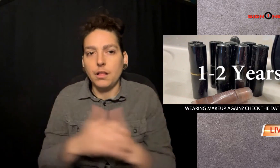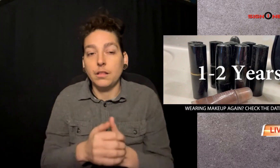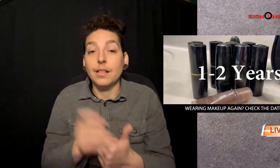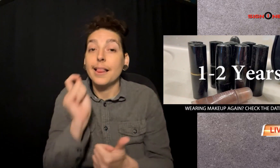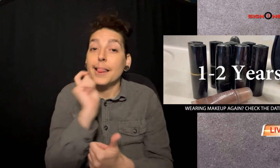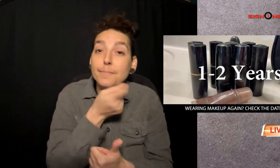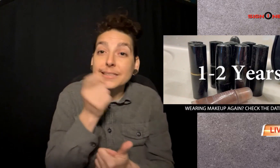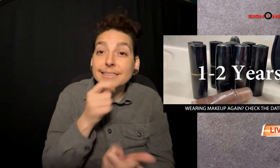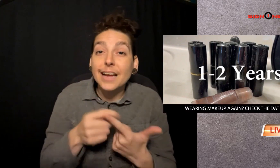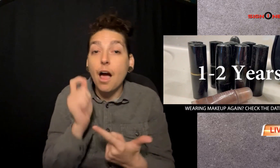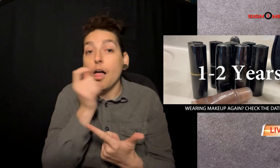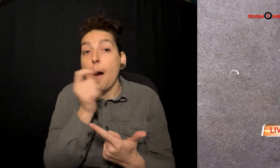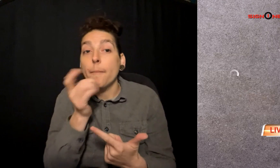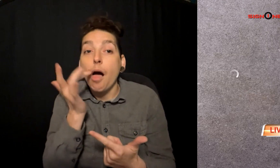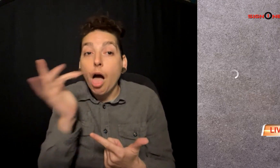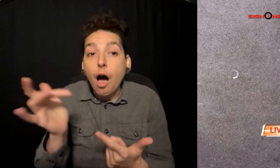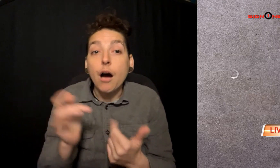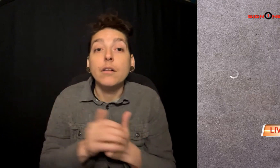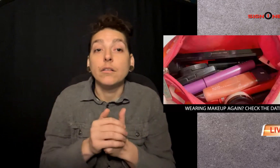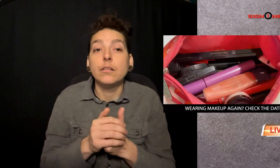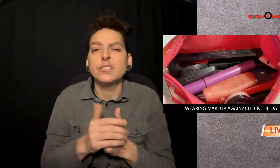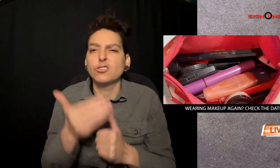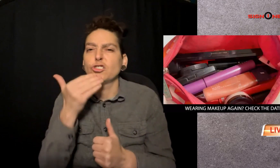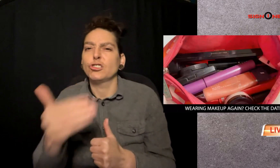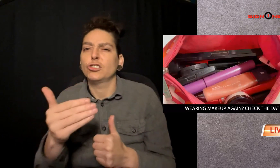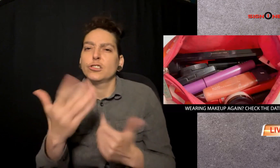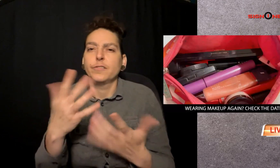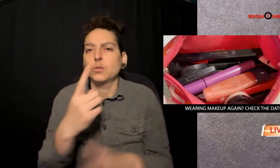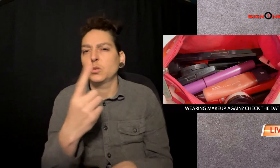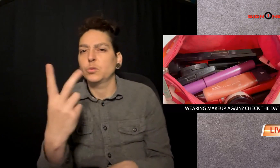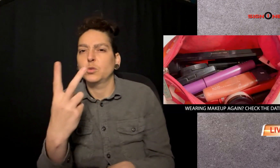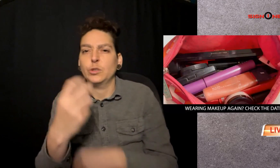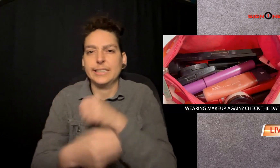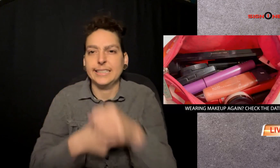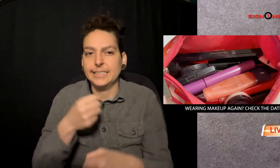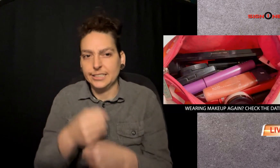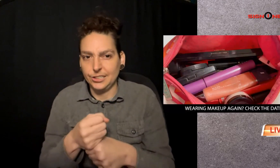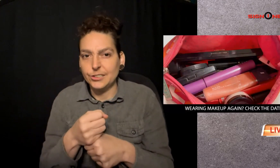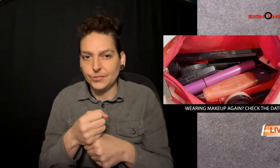as well. Lipsticks and lip glosses are good for one to two years.